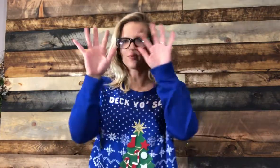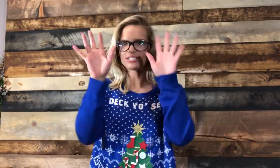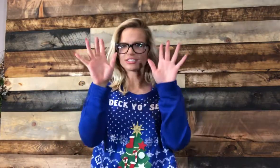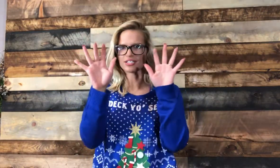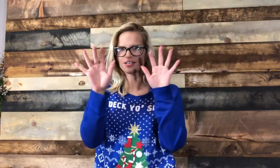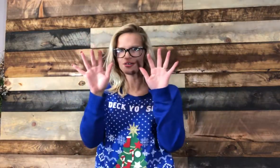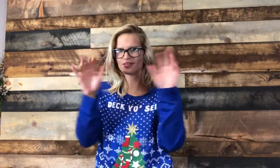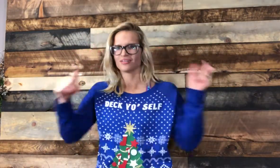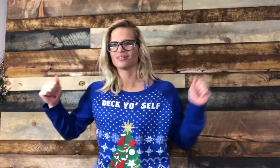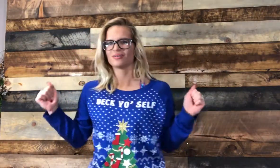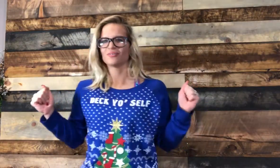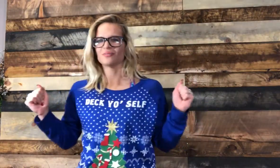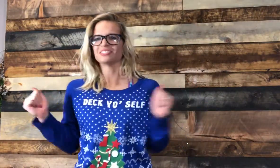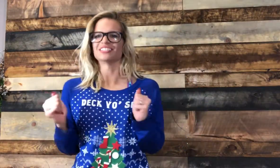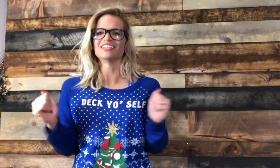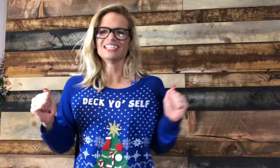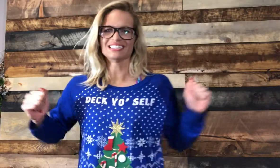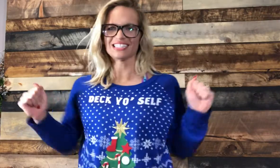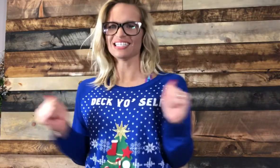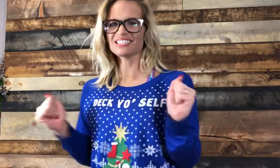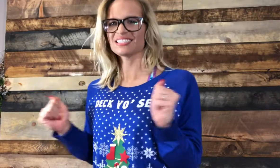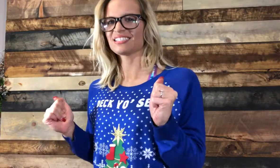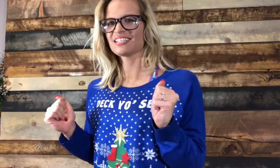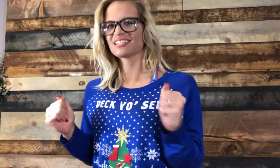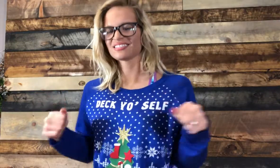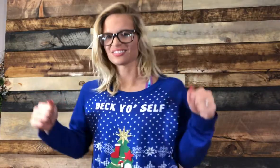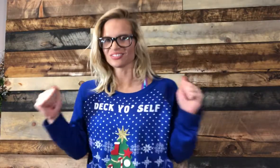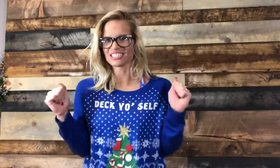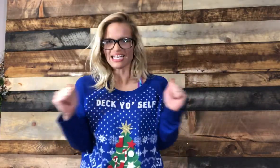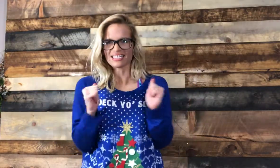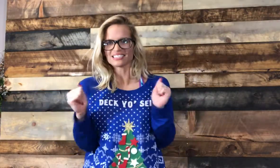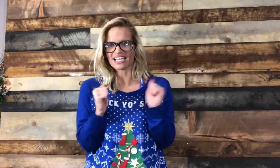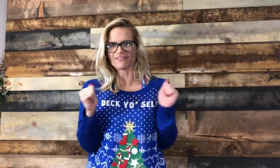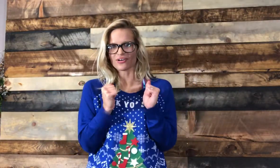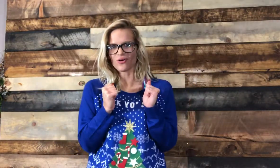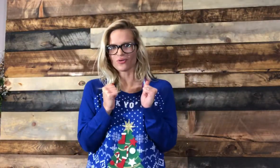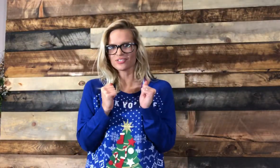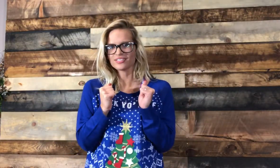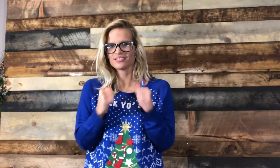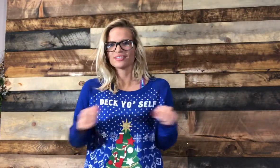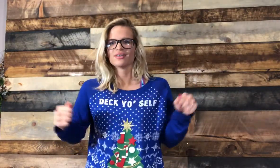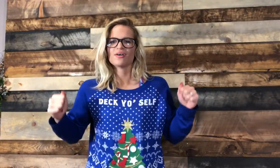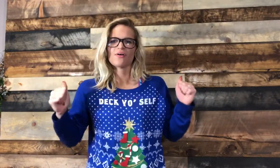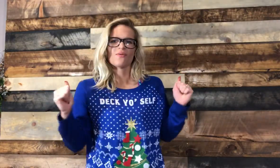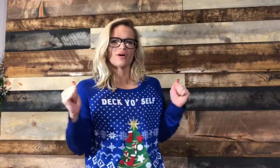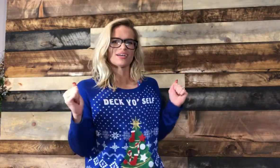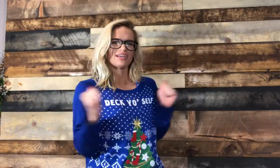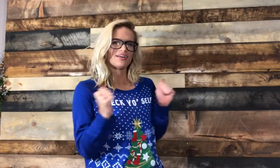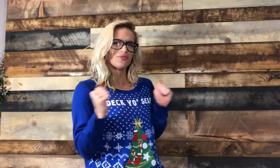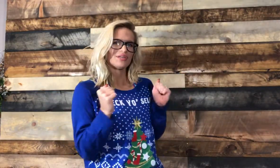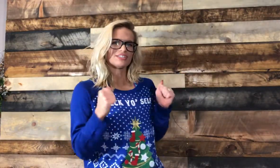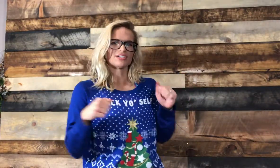winter. Winter is this. So it's like the sign for cold. Walking in a winter